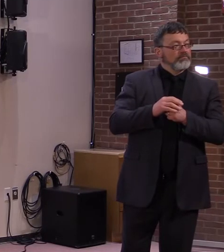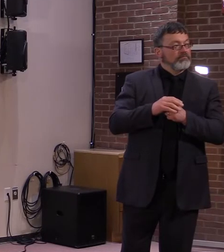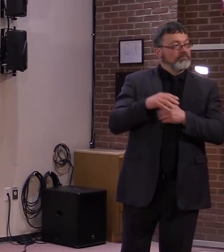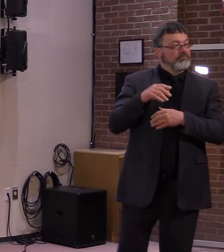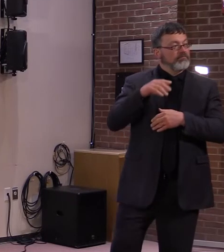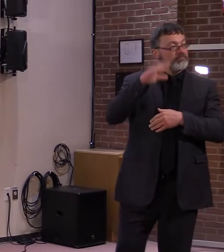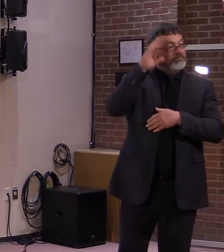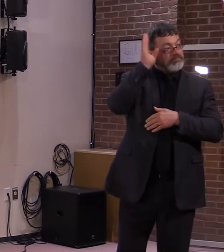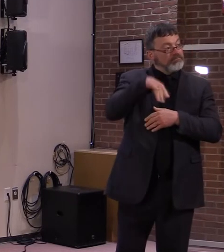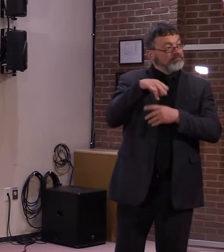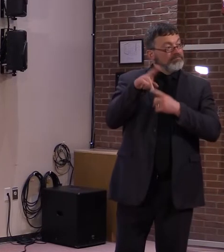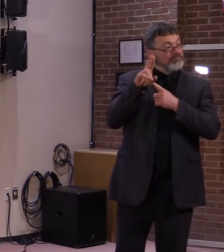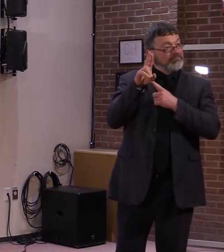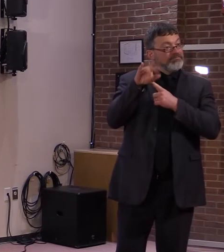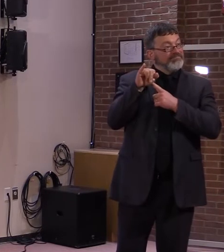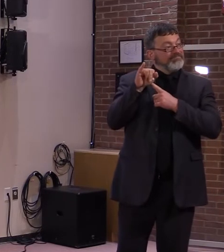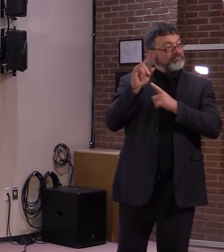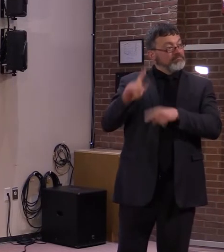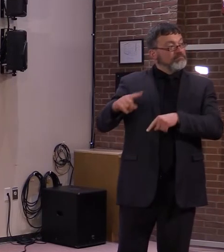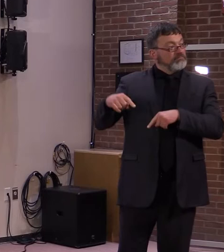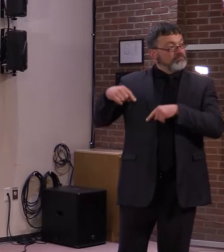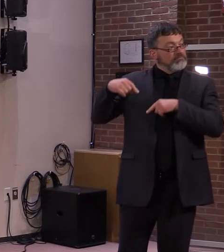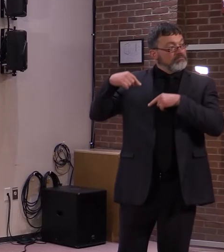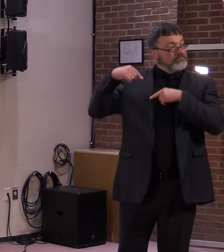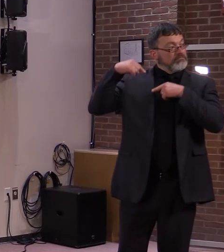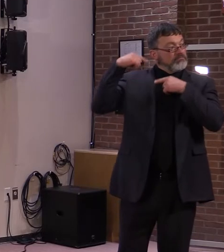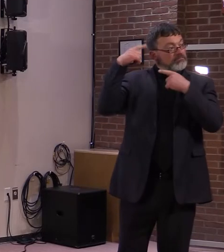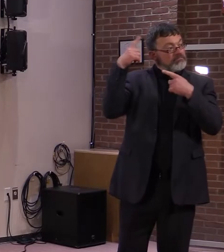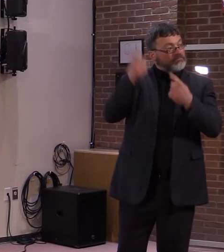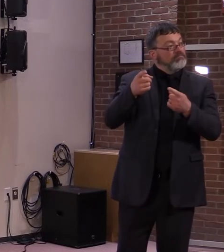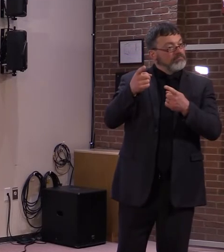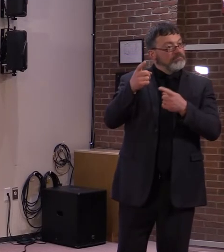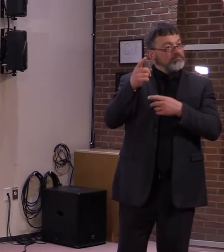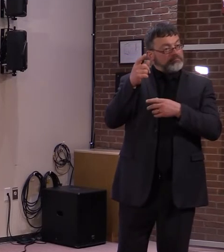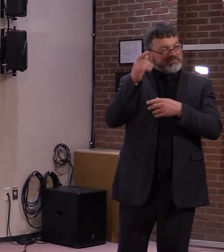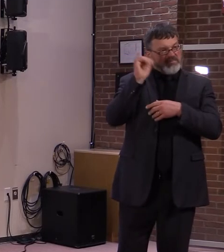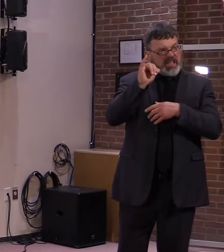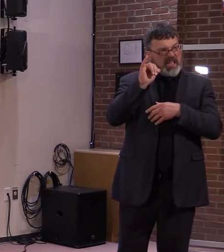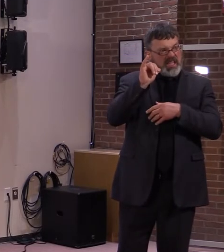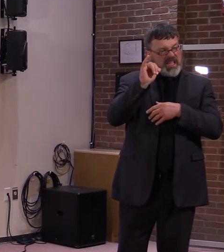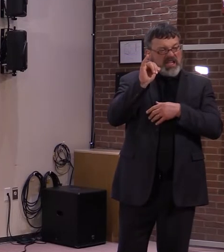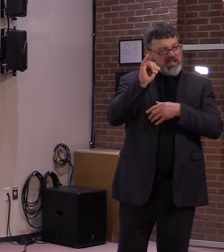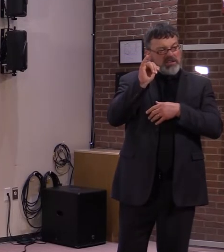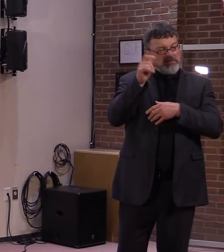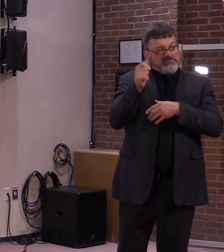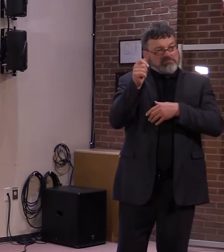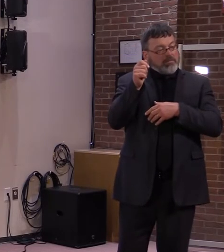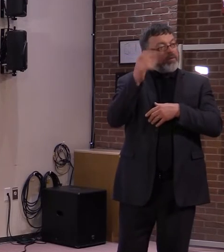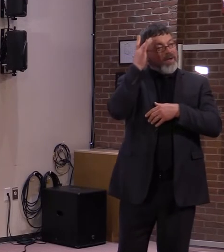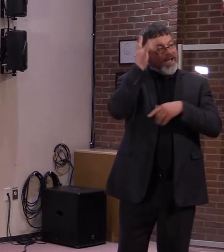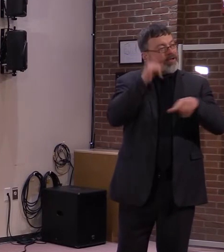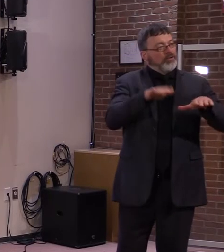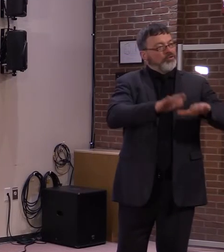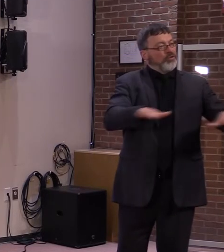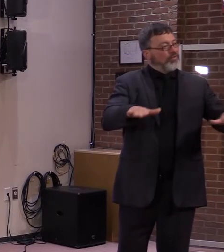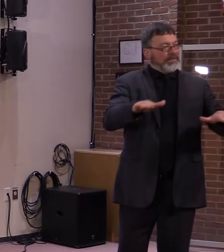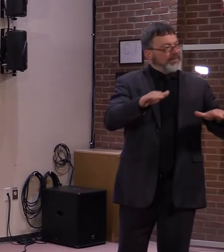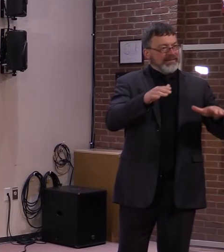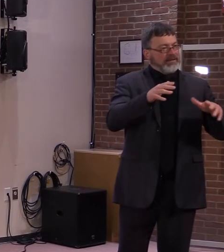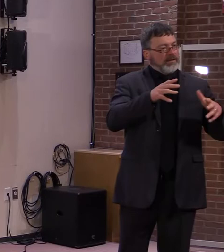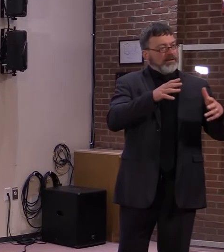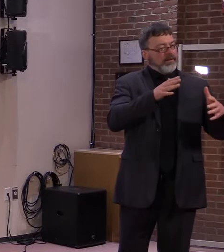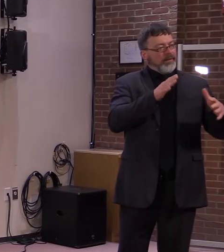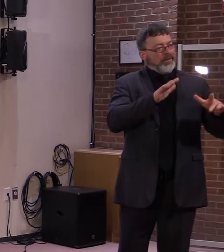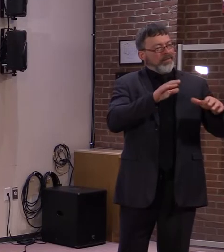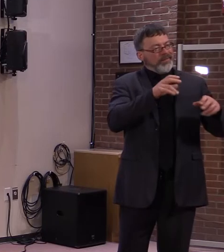disadvantaged in returning to work. And the department has imposed implementing a dependency benefit being discussed in the legislature. Are you